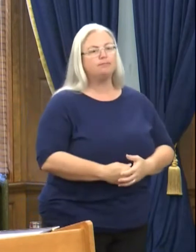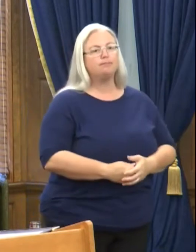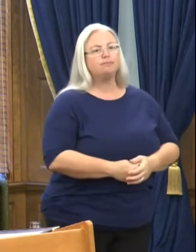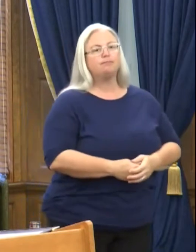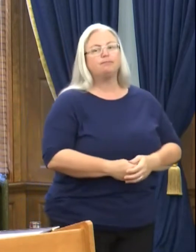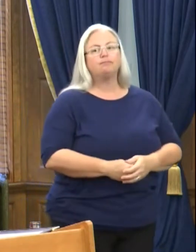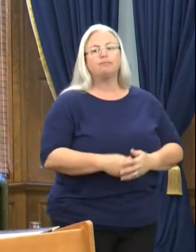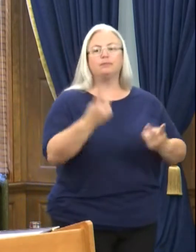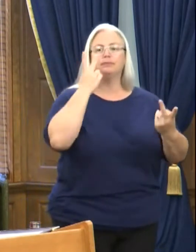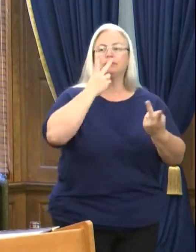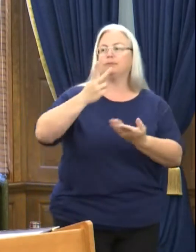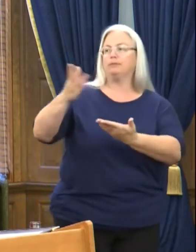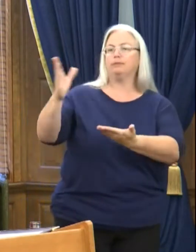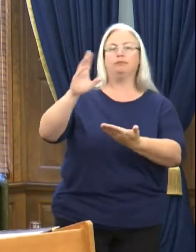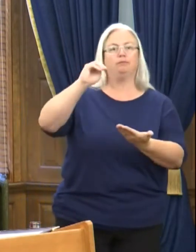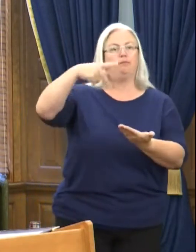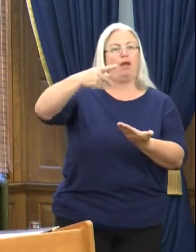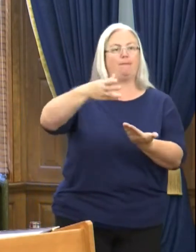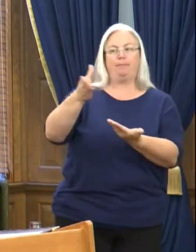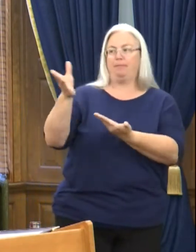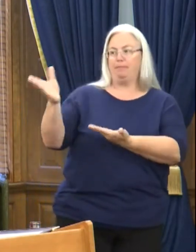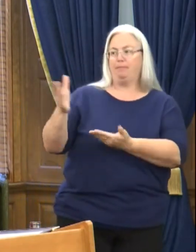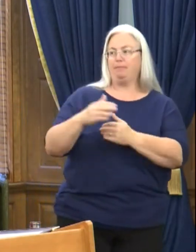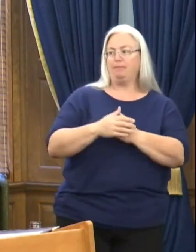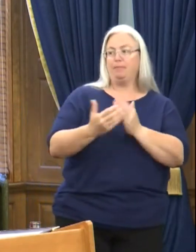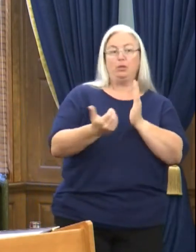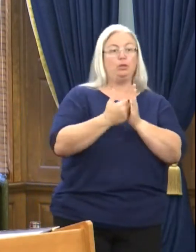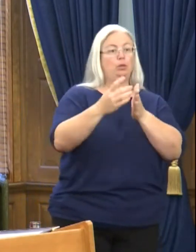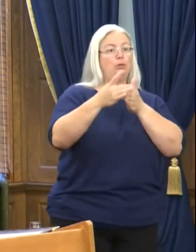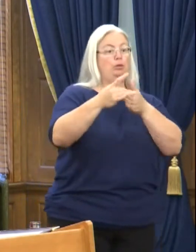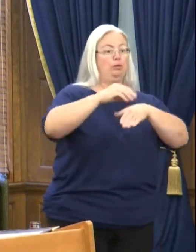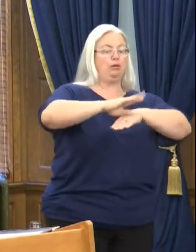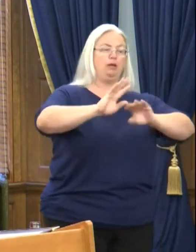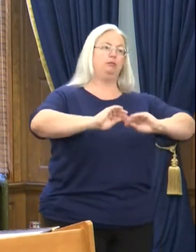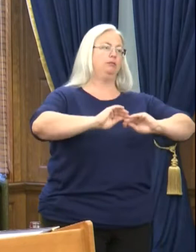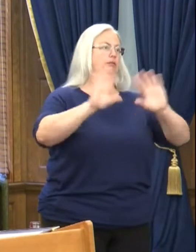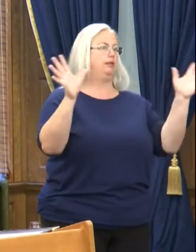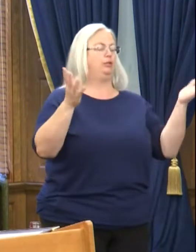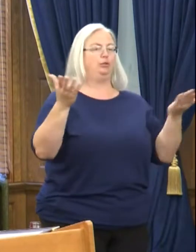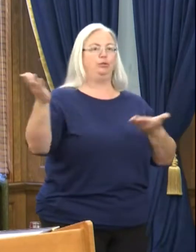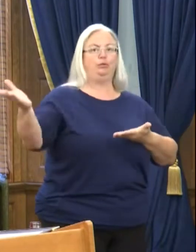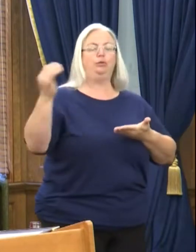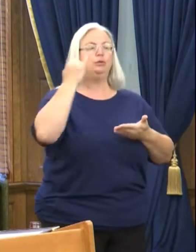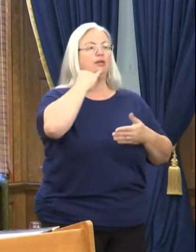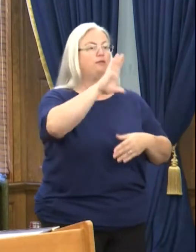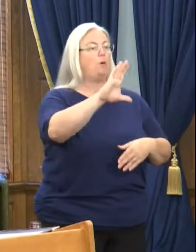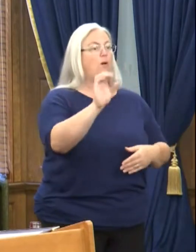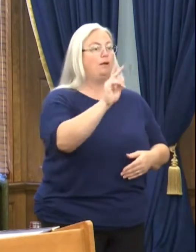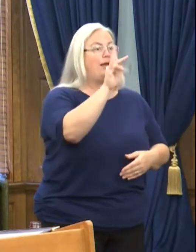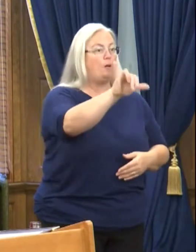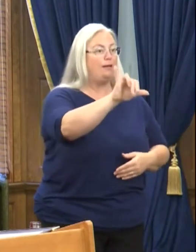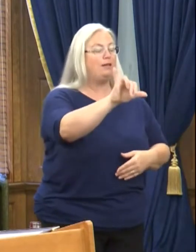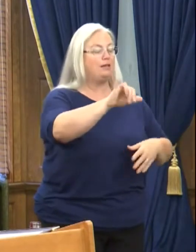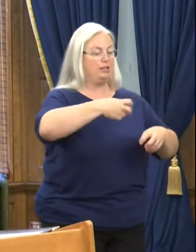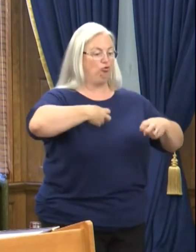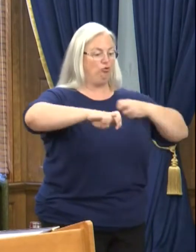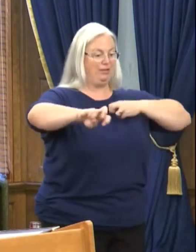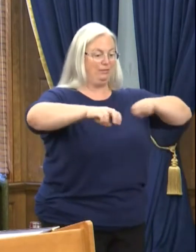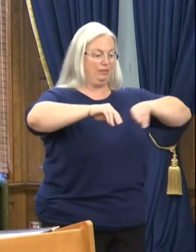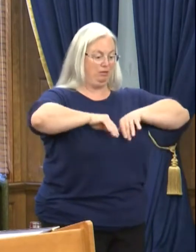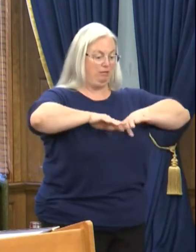you can see on this map next to me, the new guidance was clear. If your county's COVID transmission rate